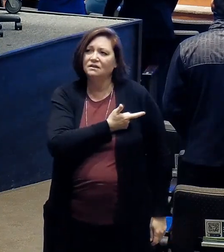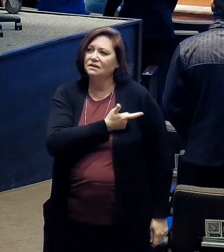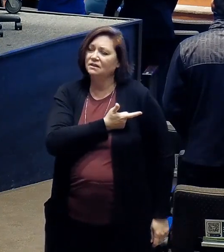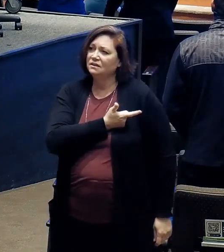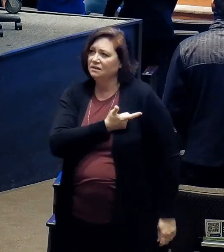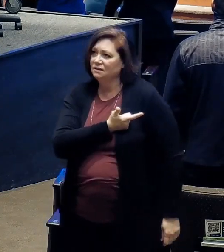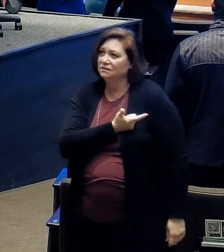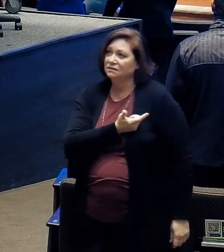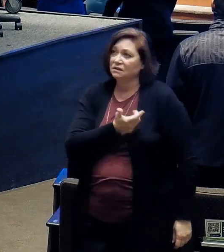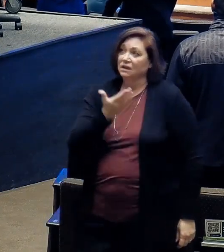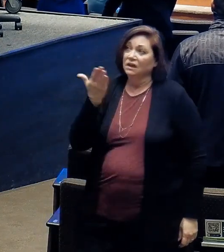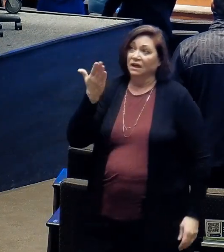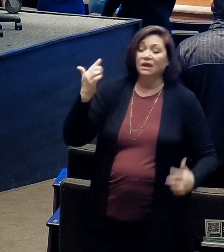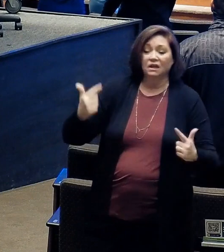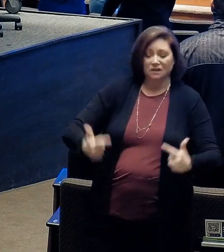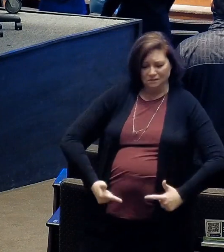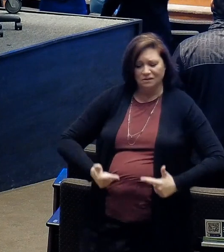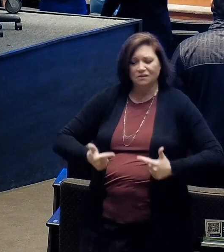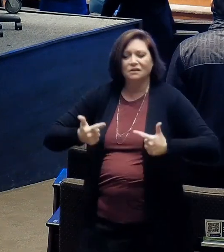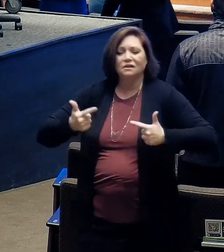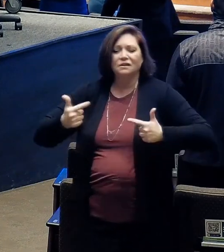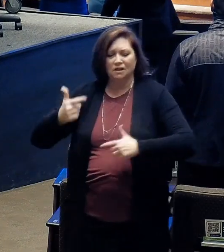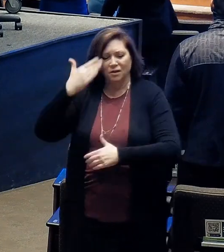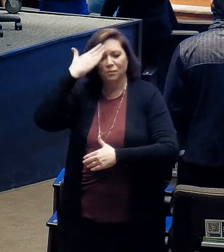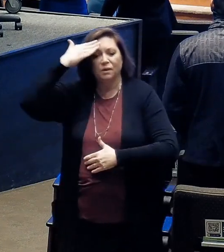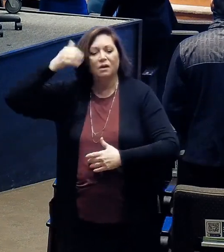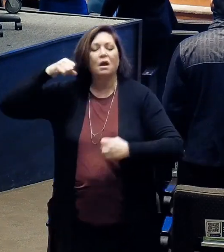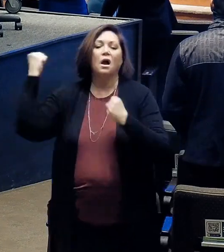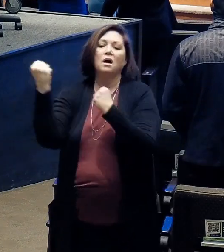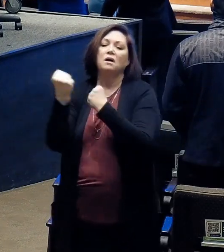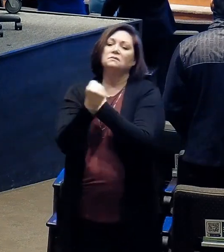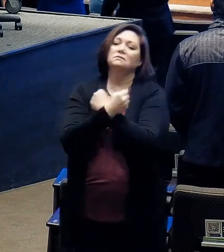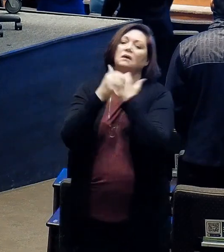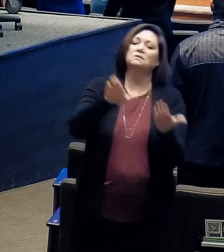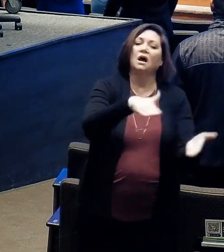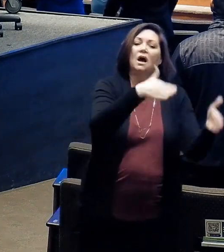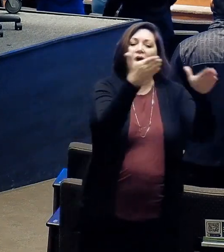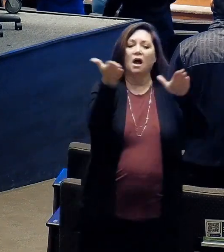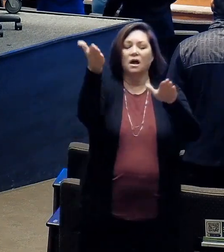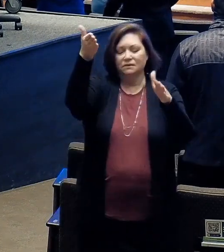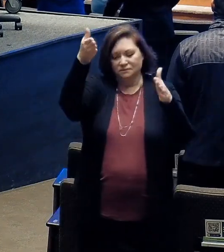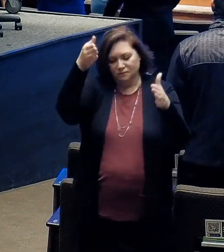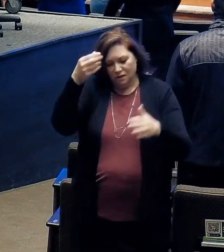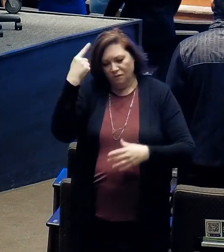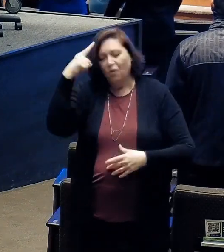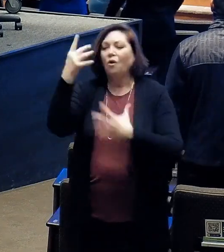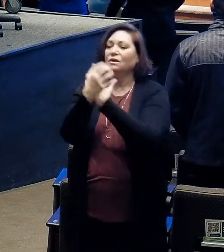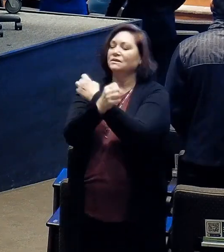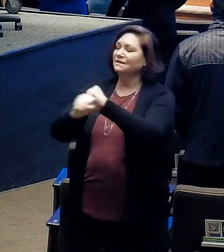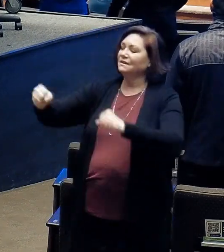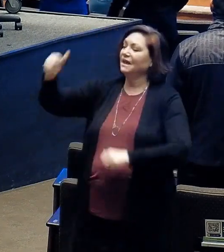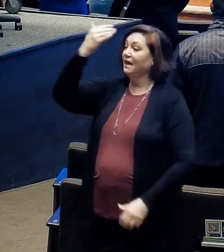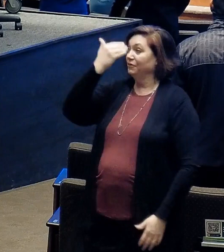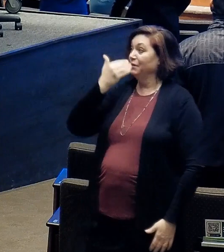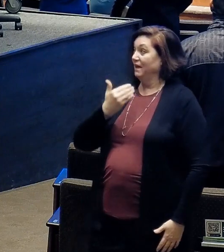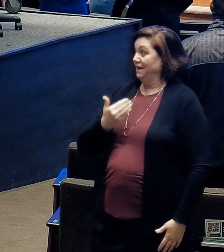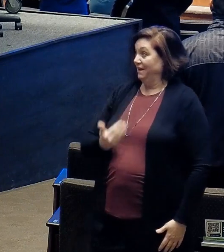Living he loved me, dying he saved me, buried he